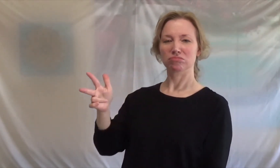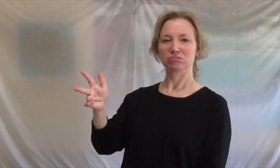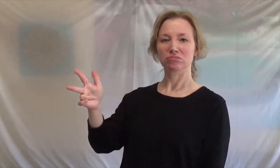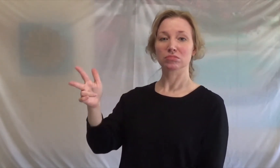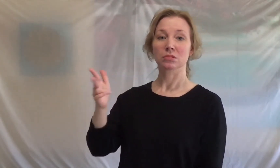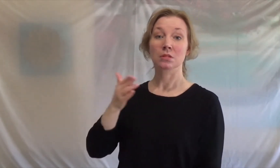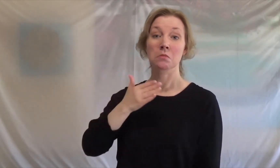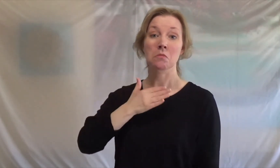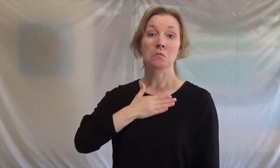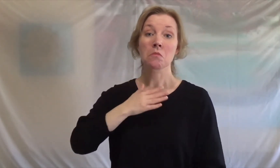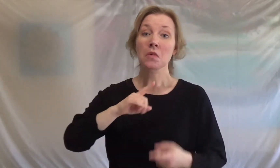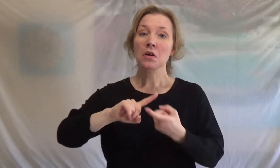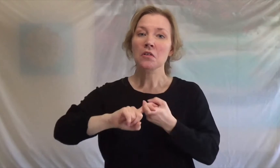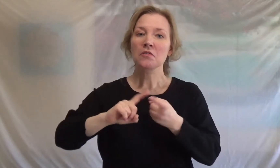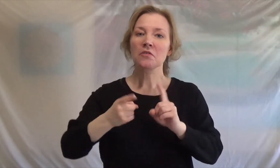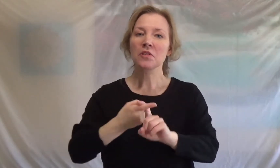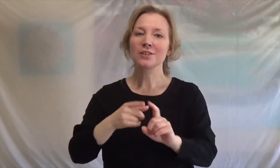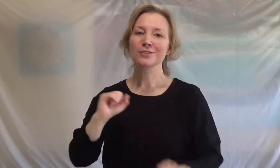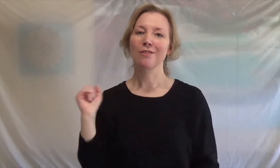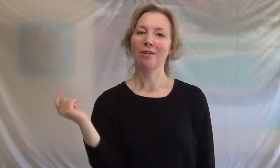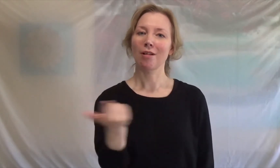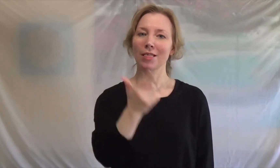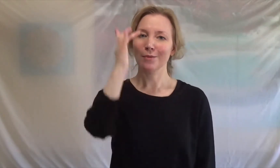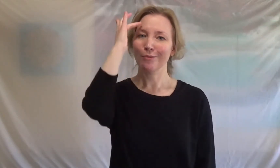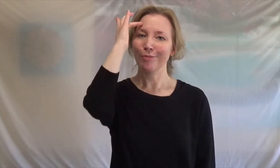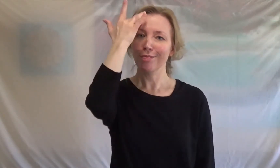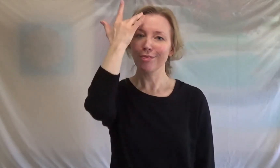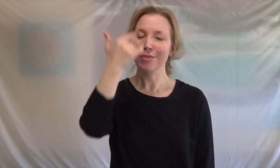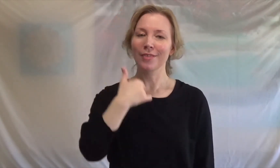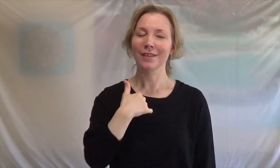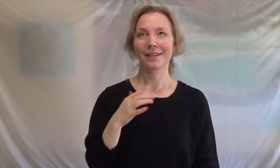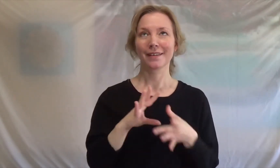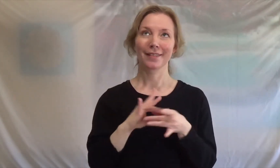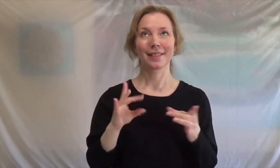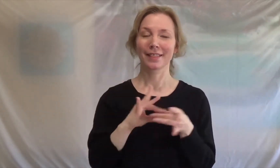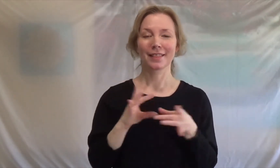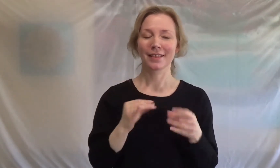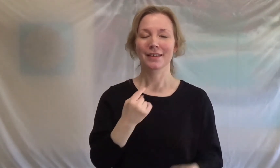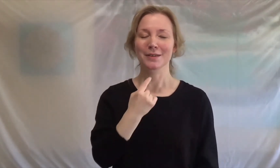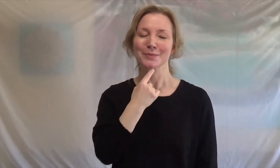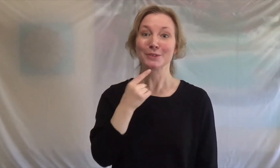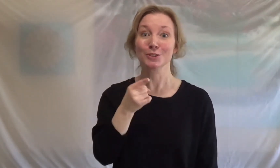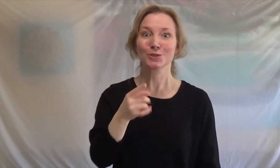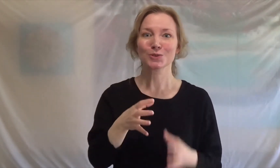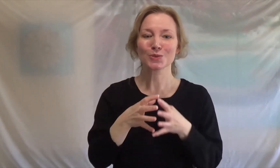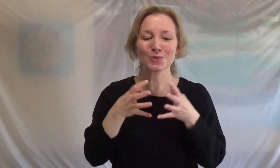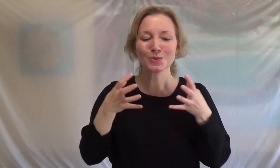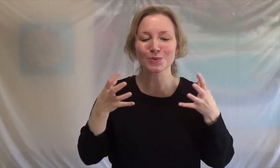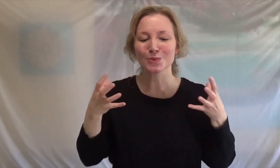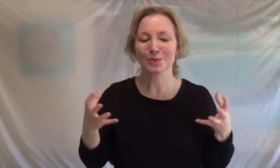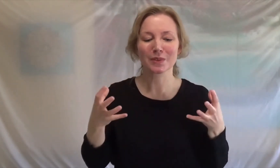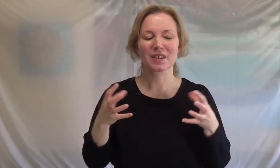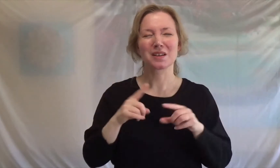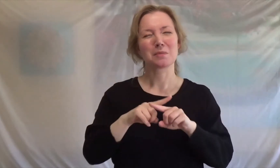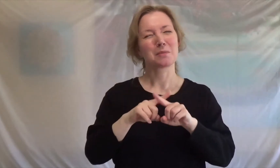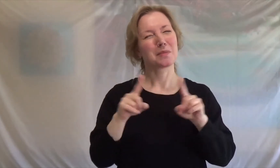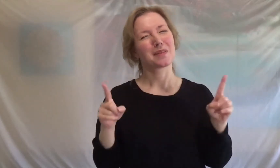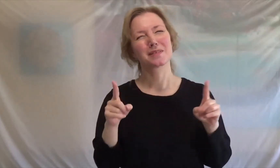And all my friends are tired of hearing how much I miss you But I kinda